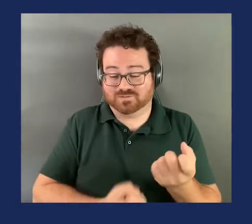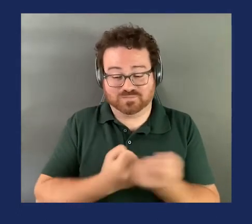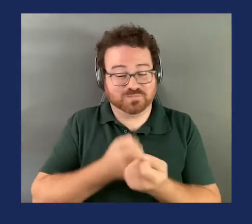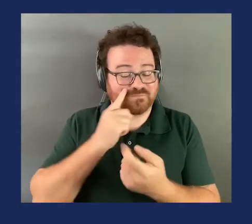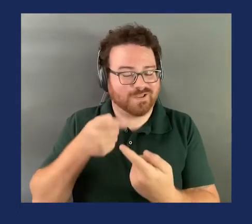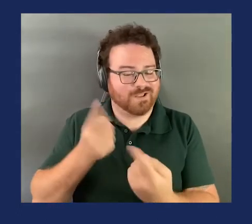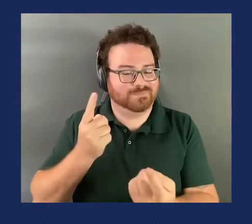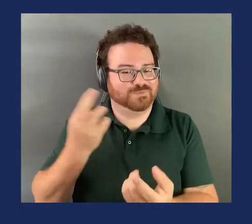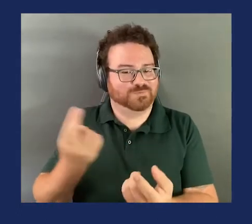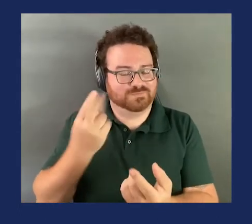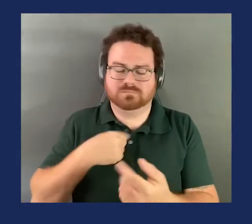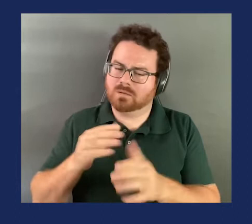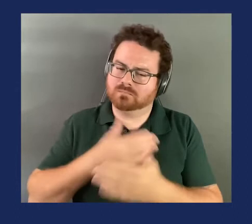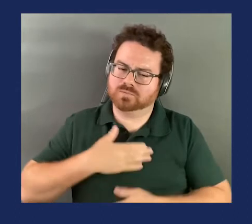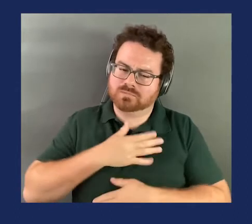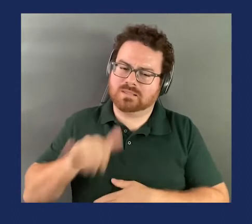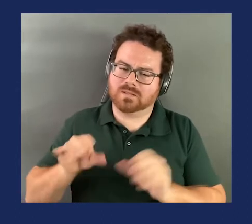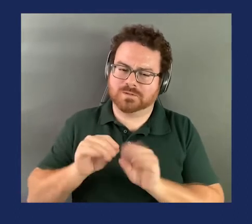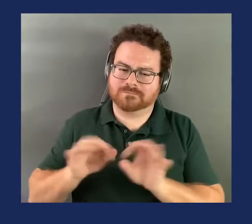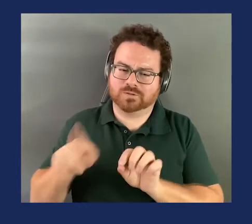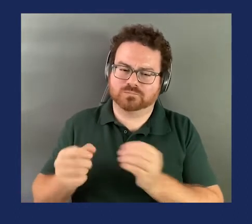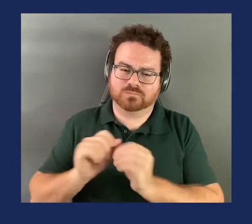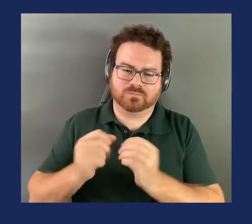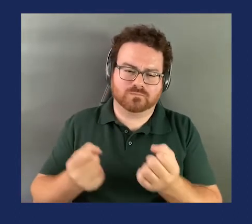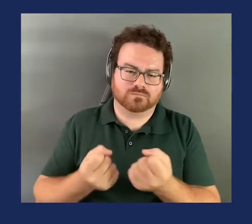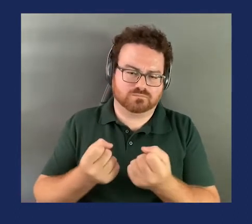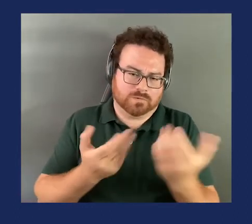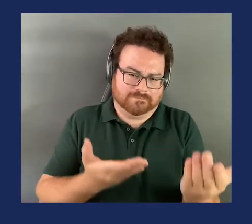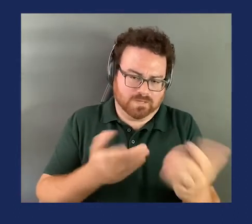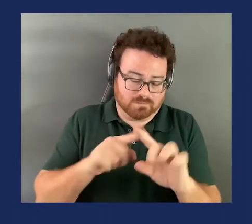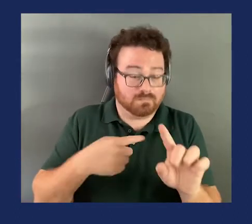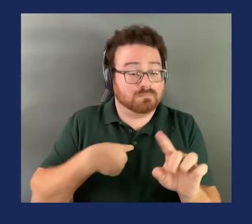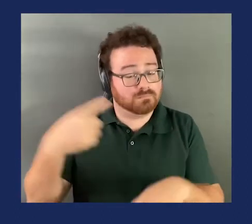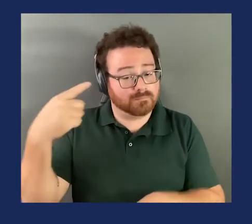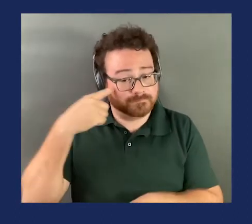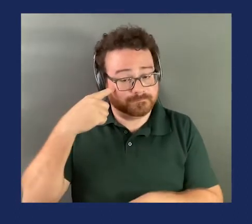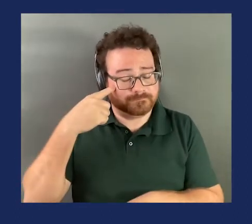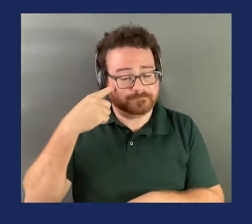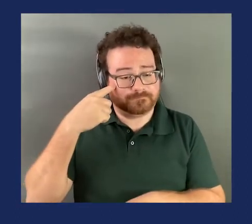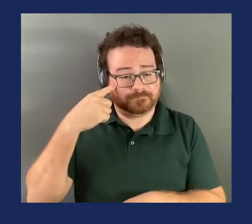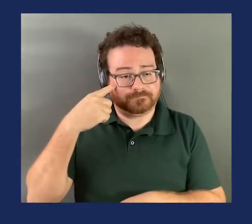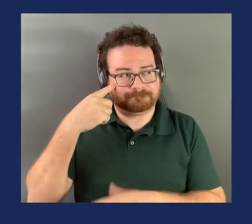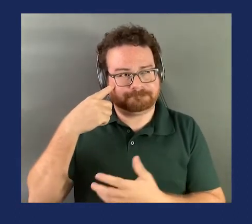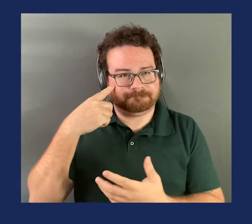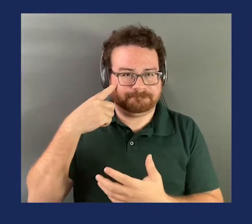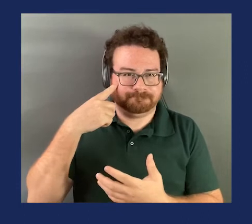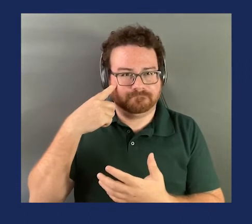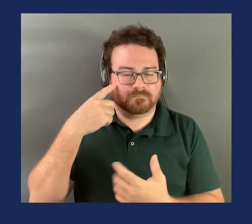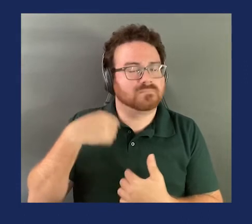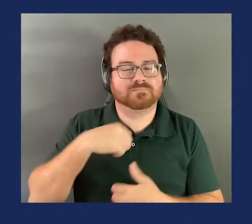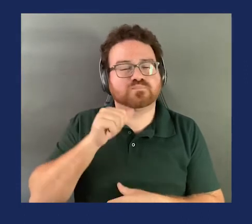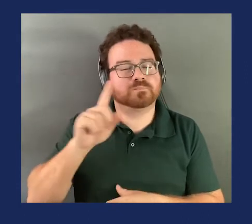do appreciate the clarification you have here. I do think that…I don't think that the